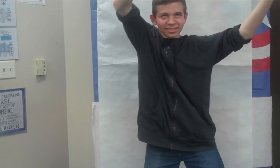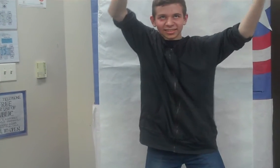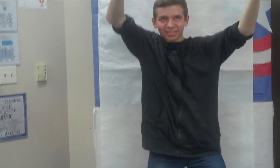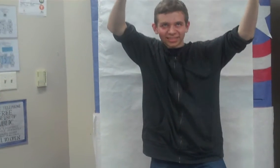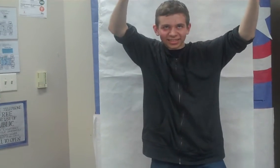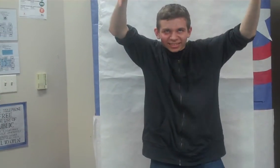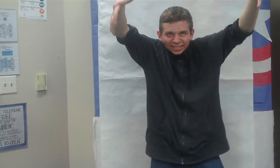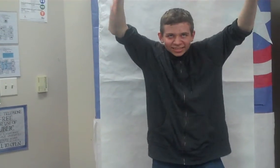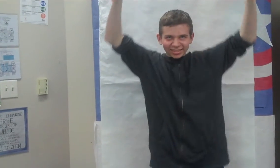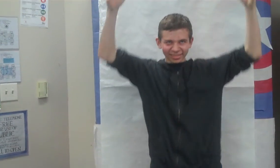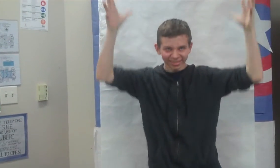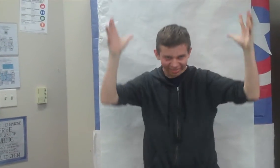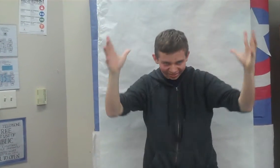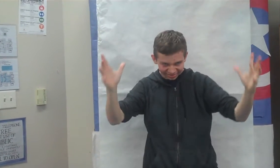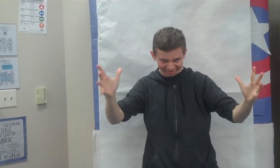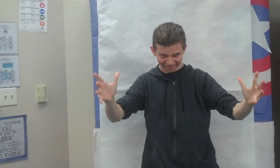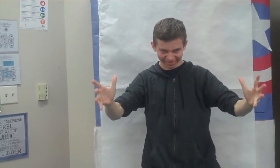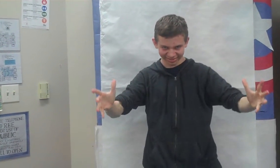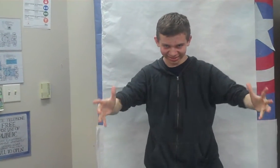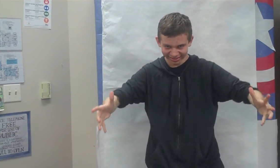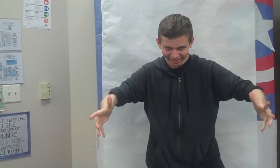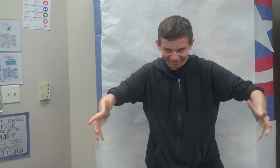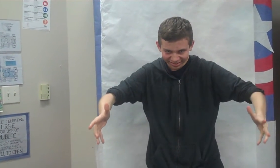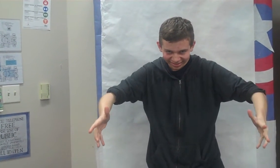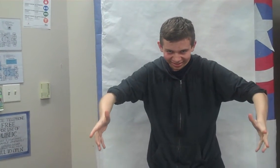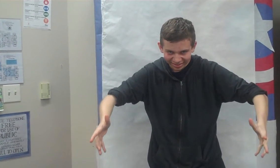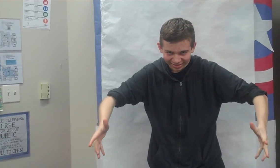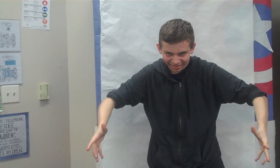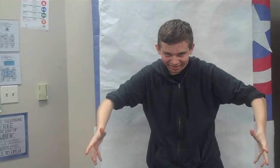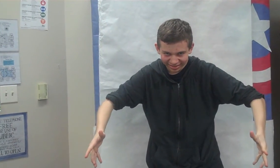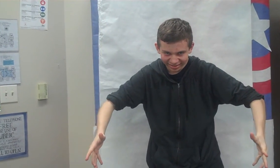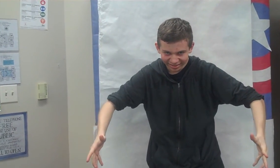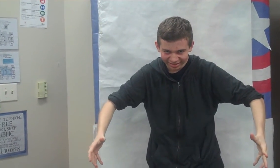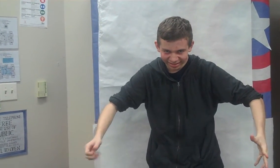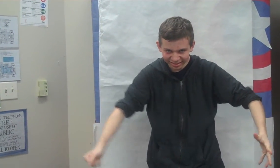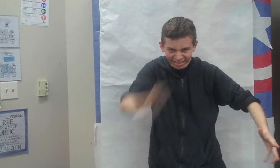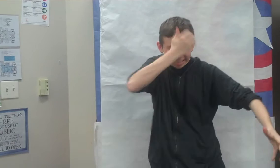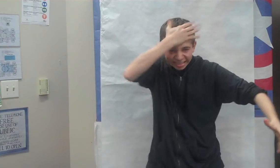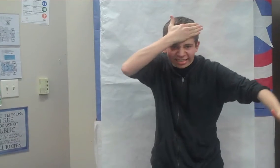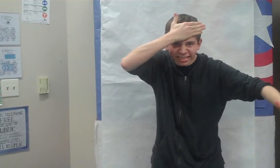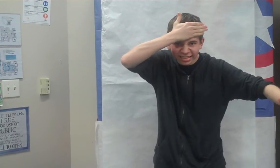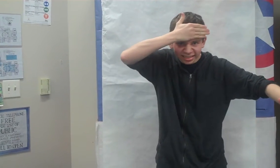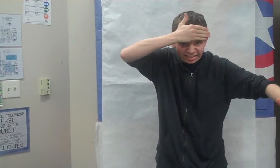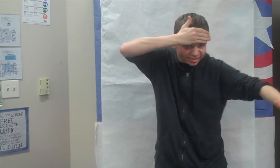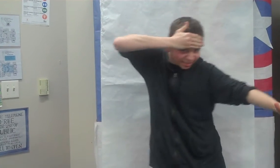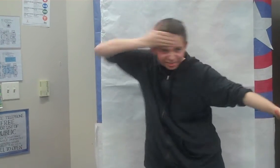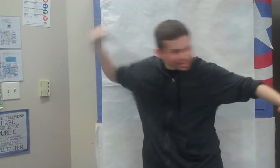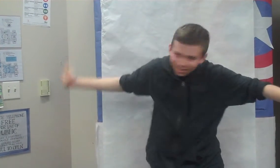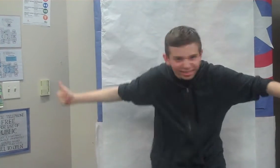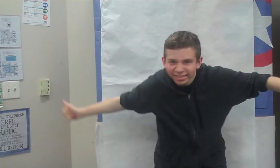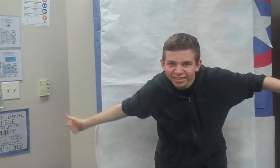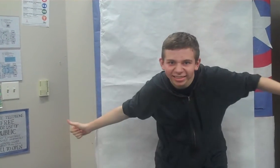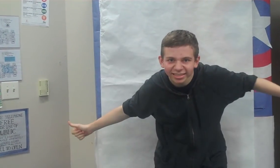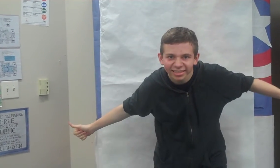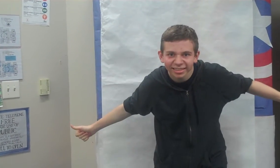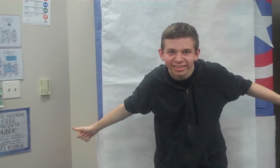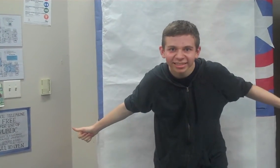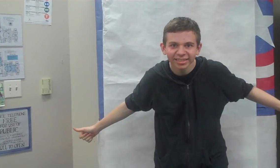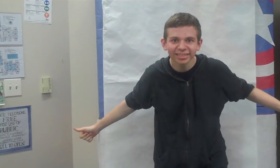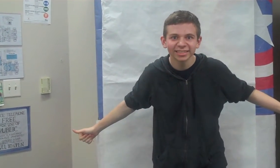nightmare that goes on Hyde is here to stay No matter what